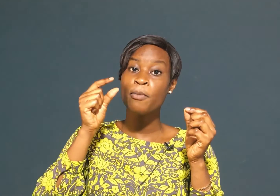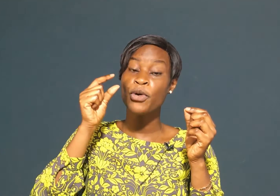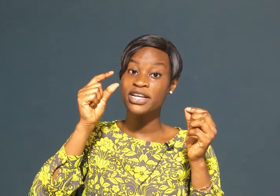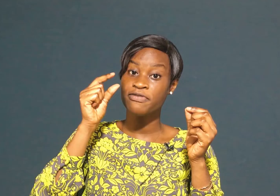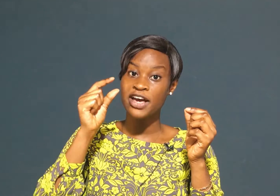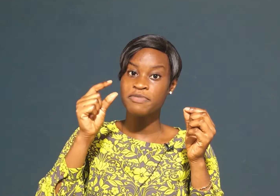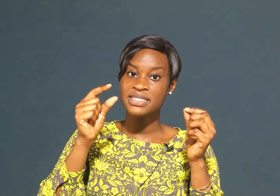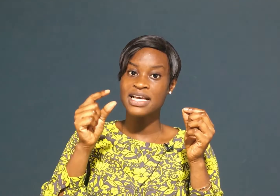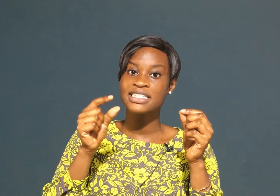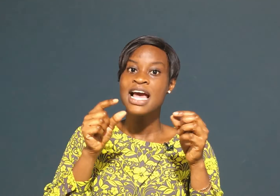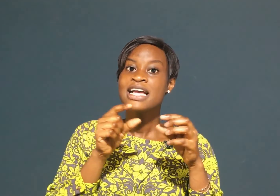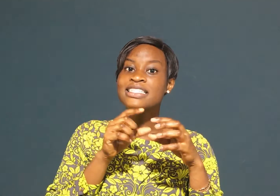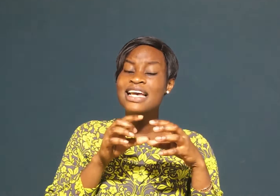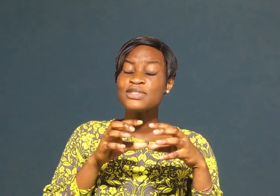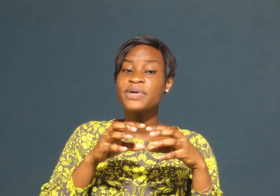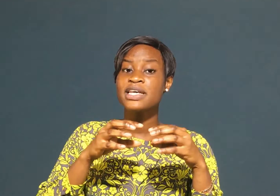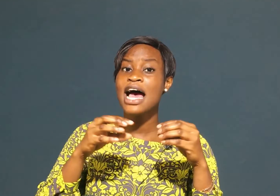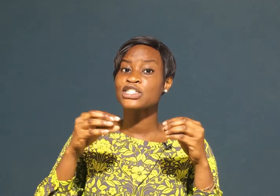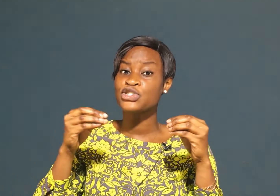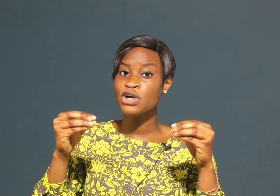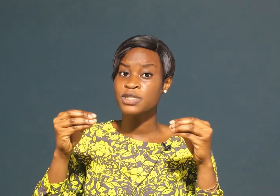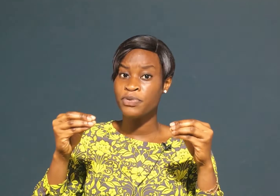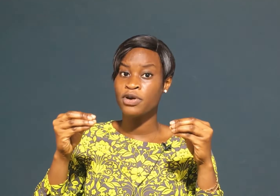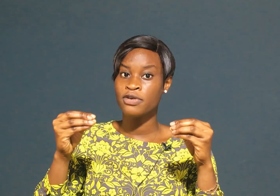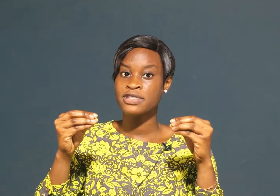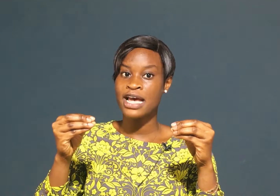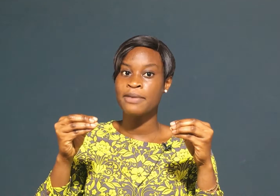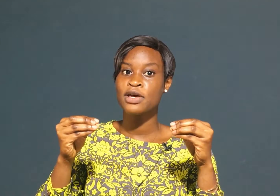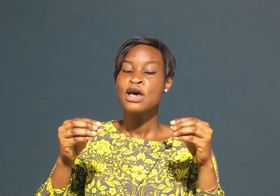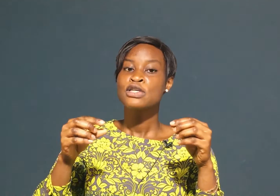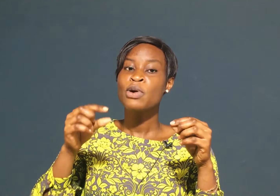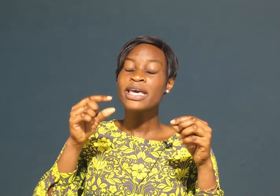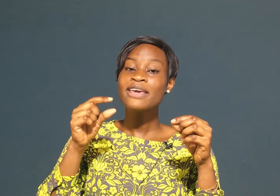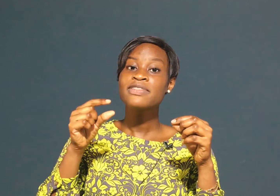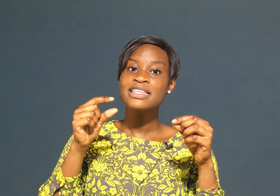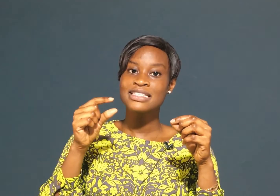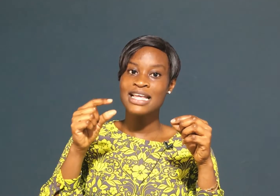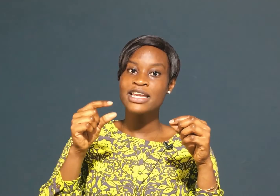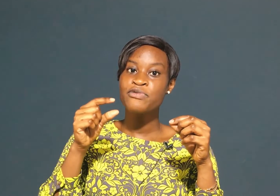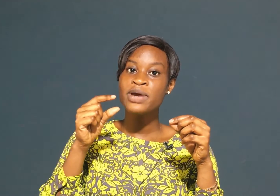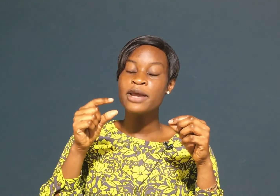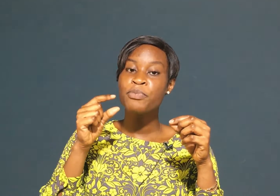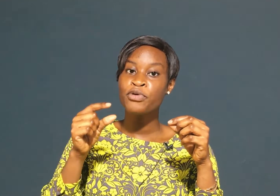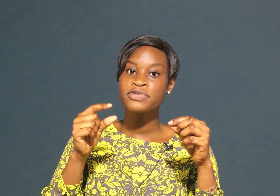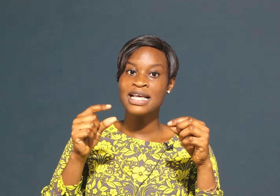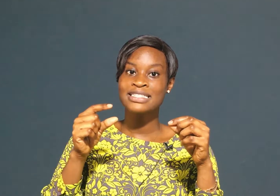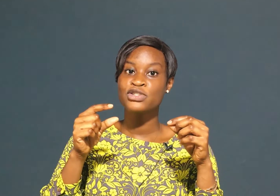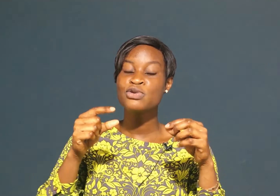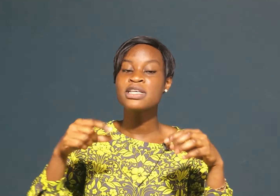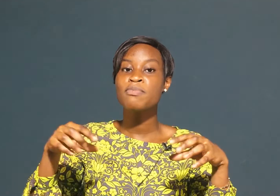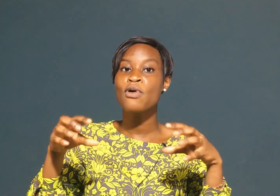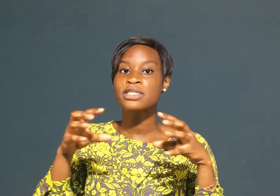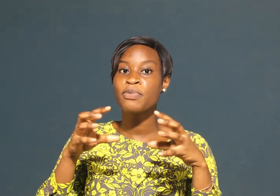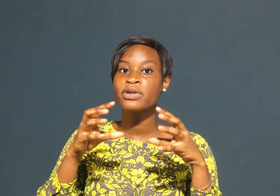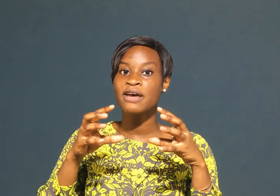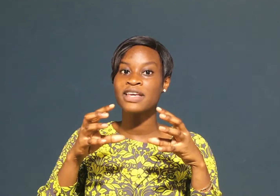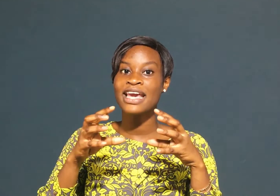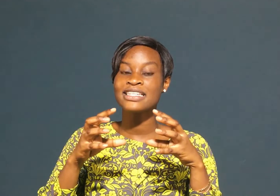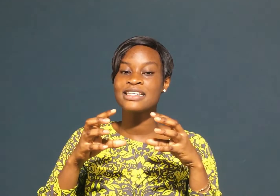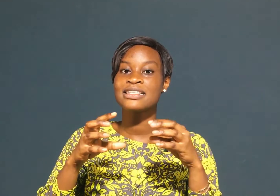.5 percent just within a short period of time so if this study really proves that using multiple navigations